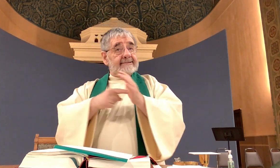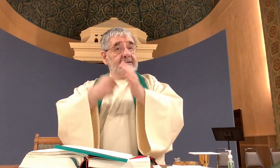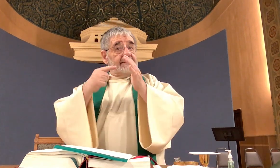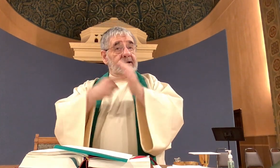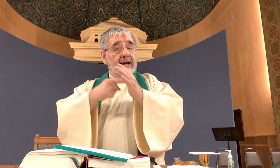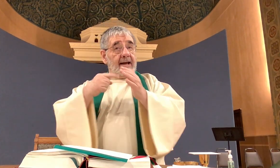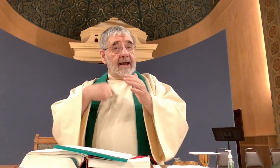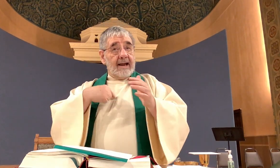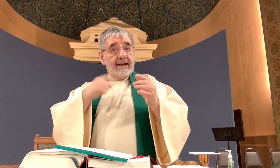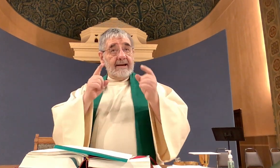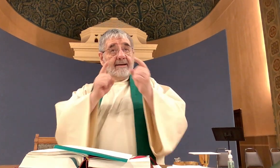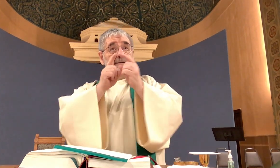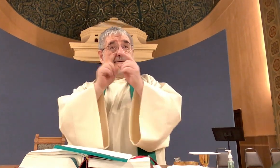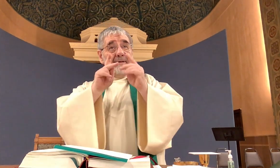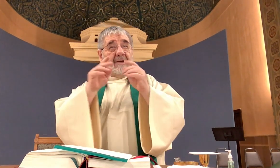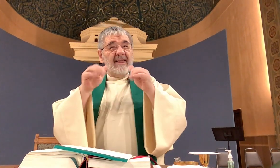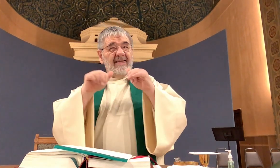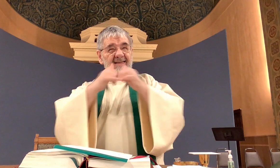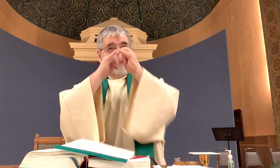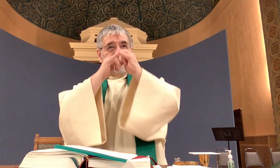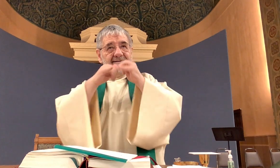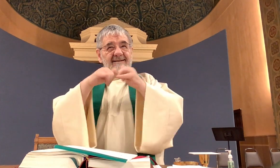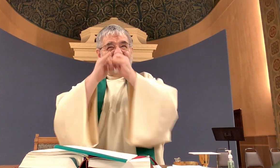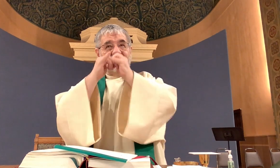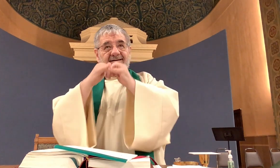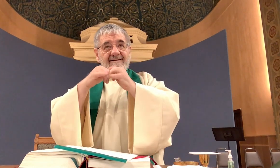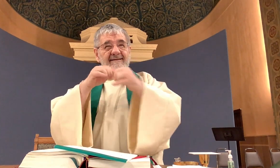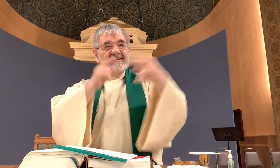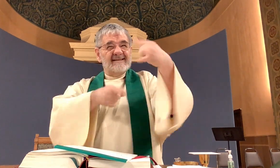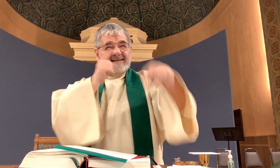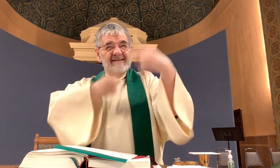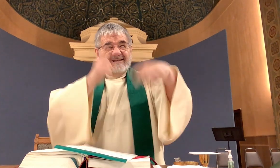sometimes I meet people and we instantly butt heads and argue